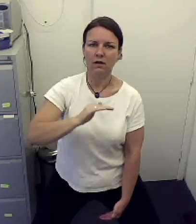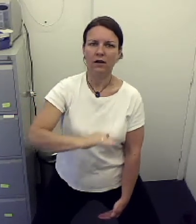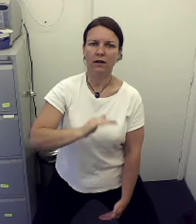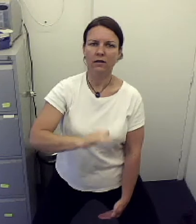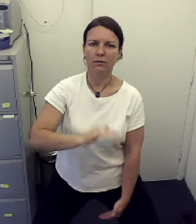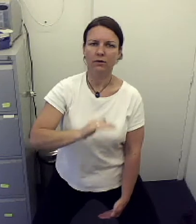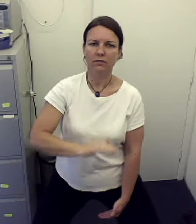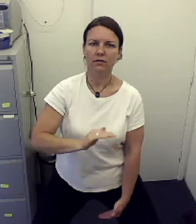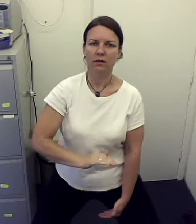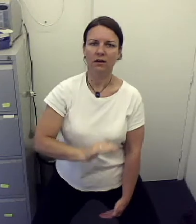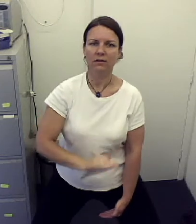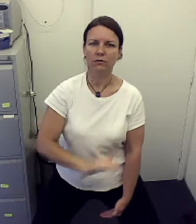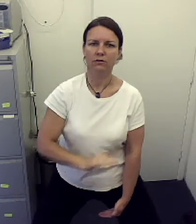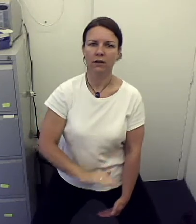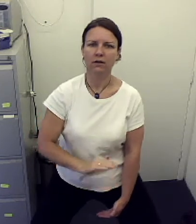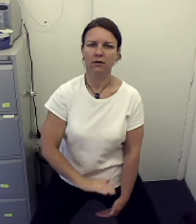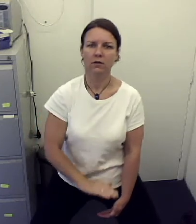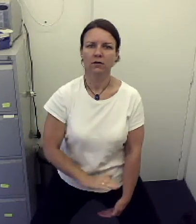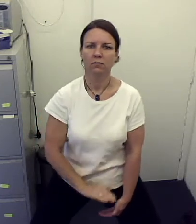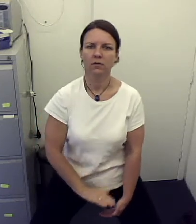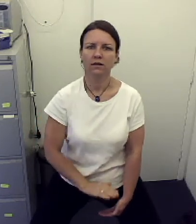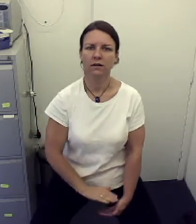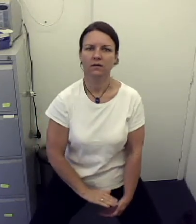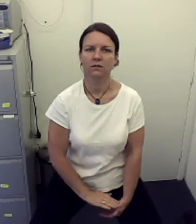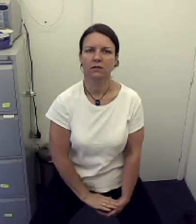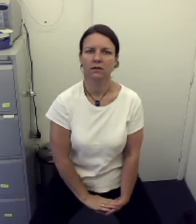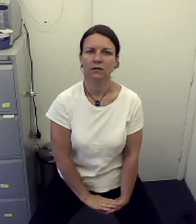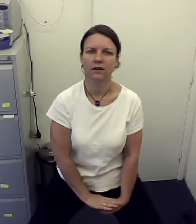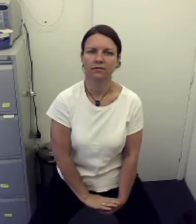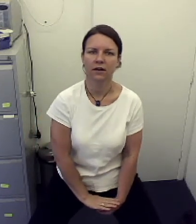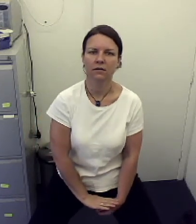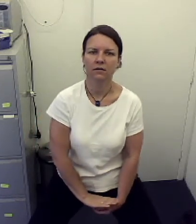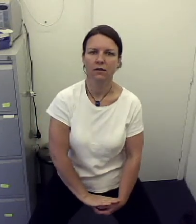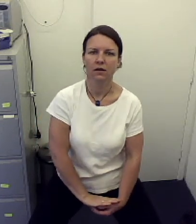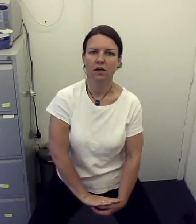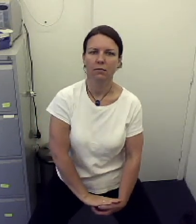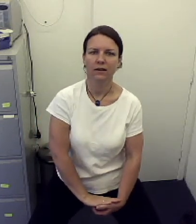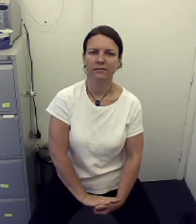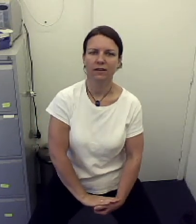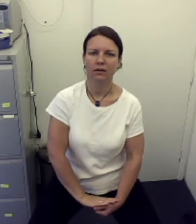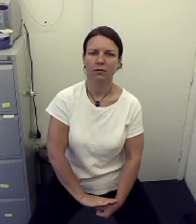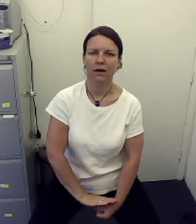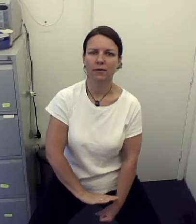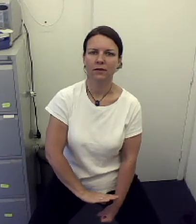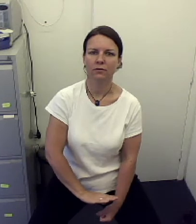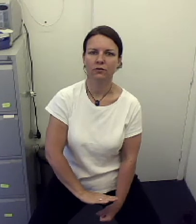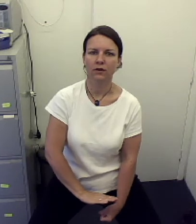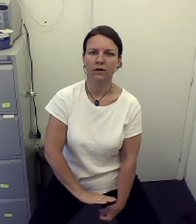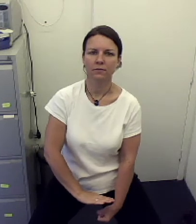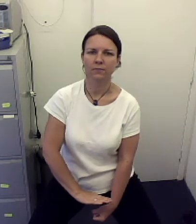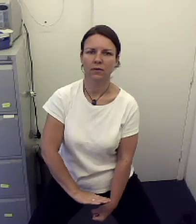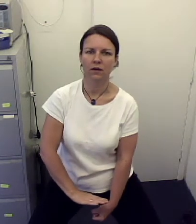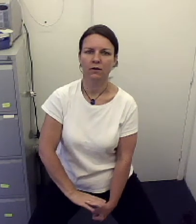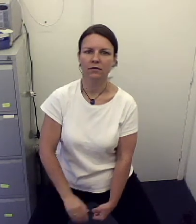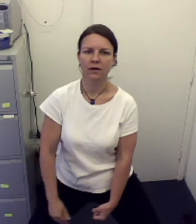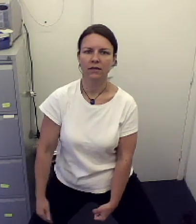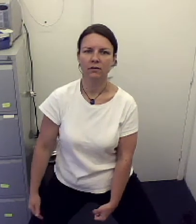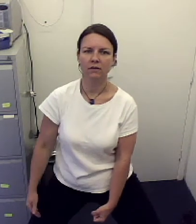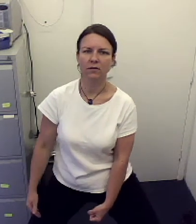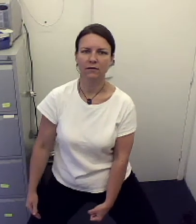tiny, the width of a tiny little string. Right down into the left hand. And with the left hand I grab that little string. I understand they're looking very